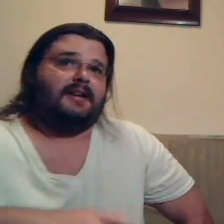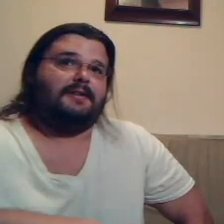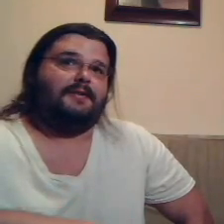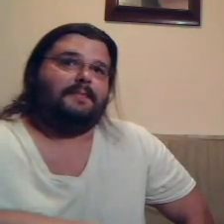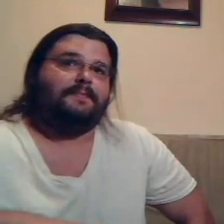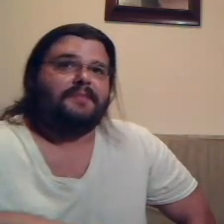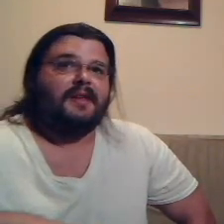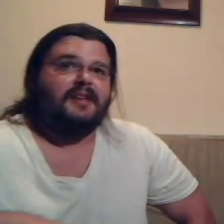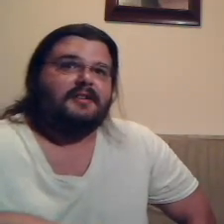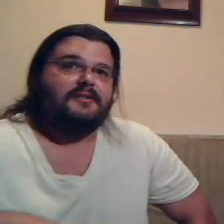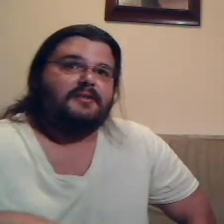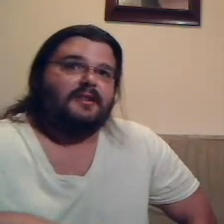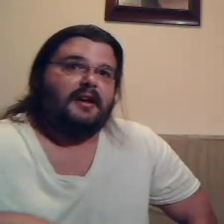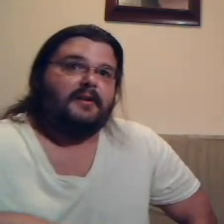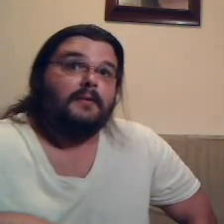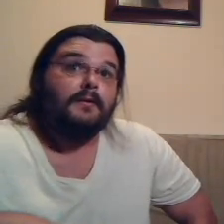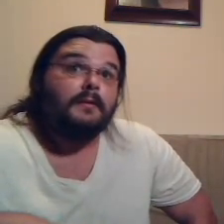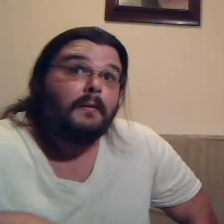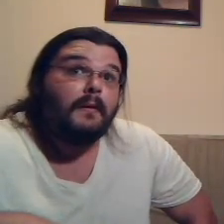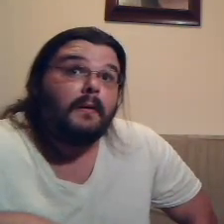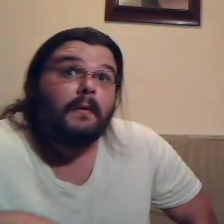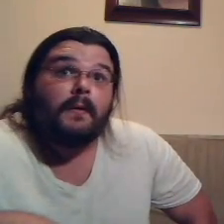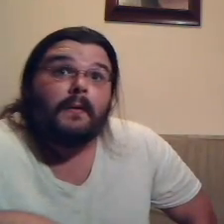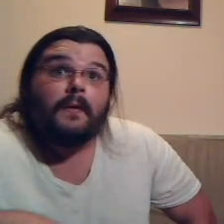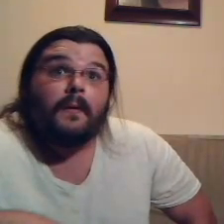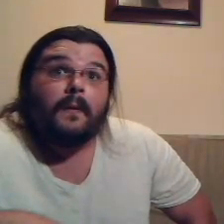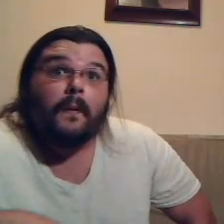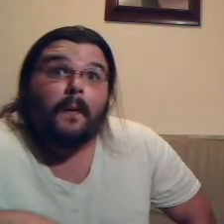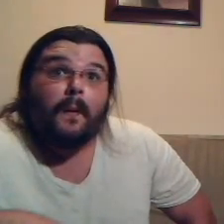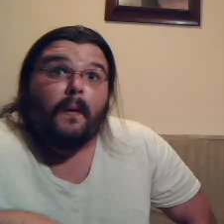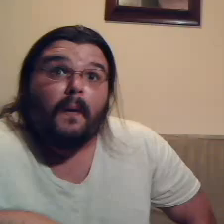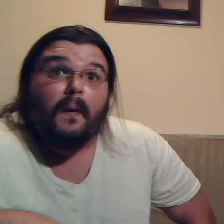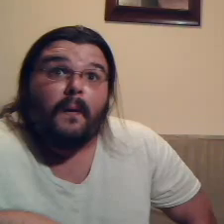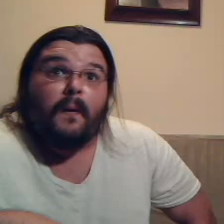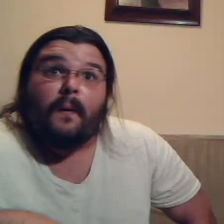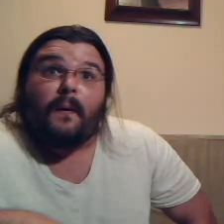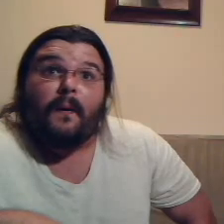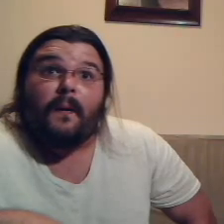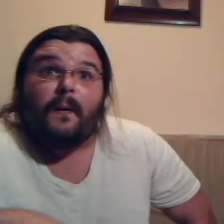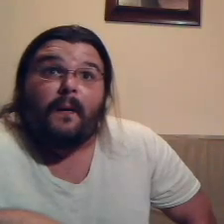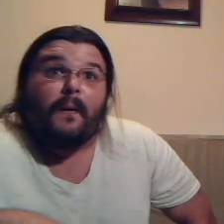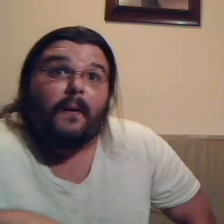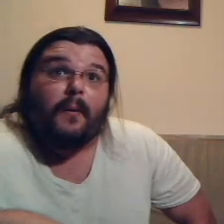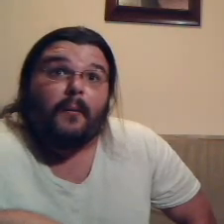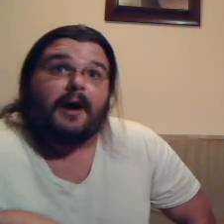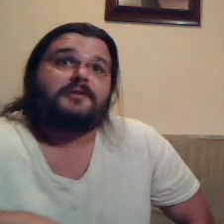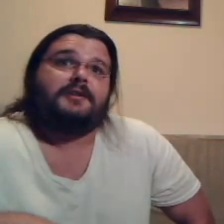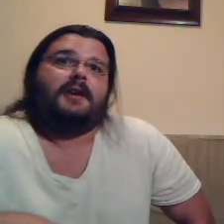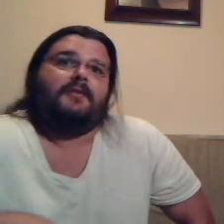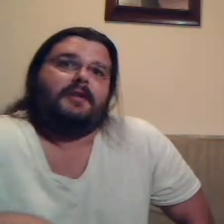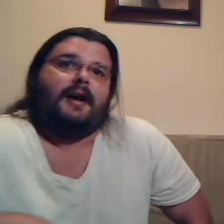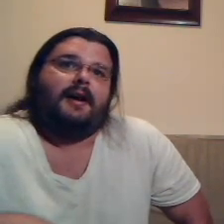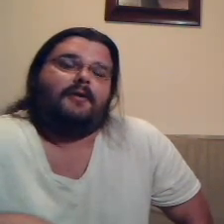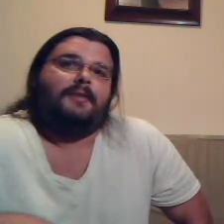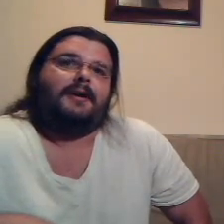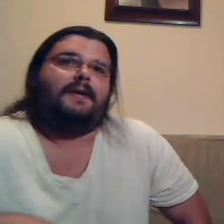I can do it. She's like, while she's giving the guy her money,